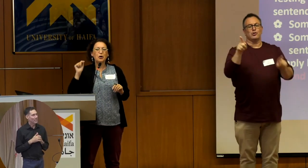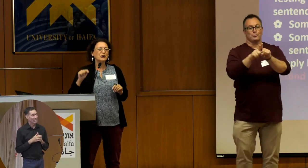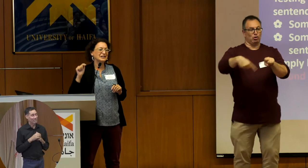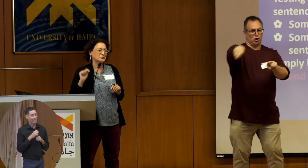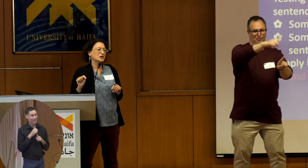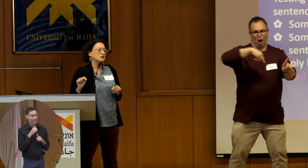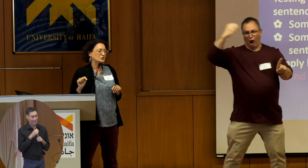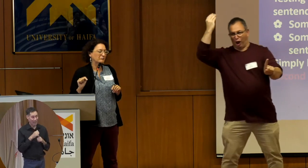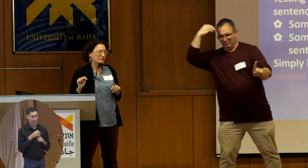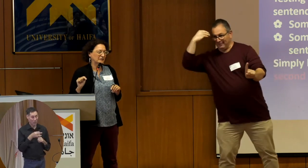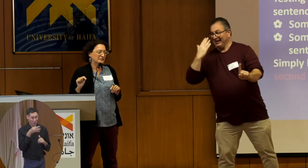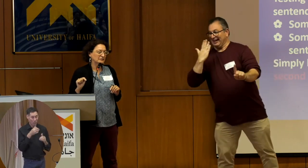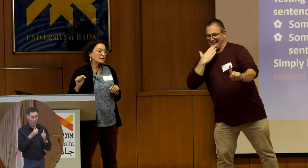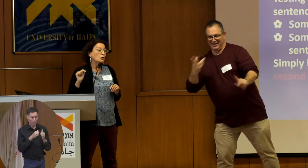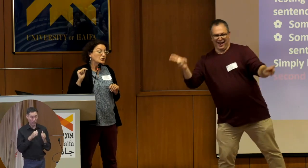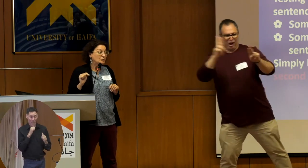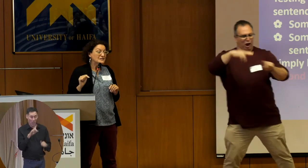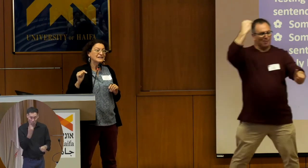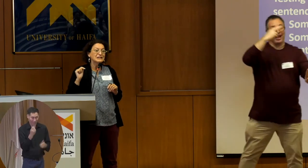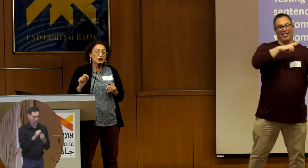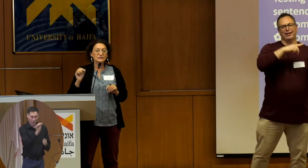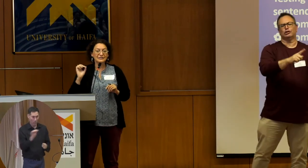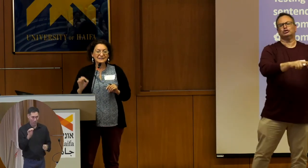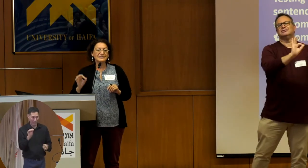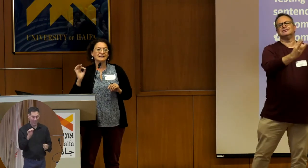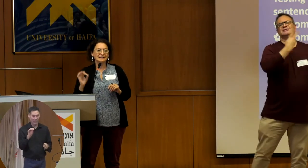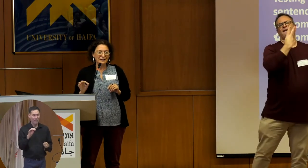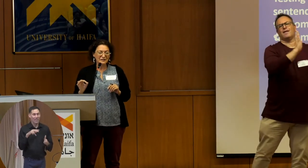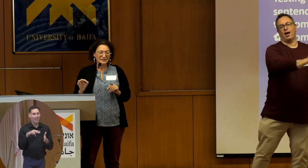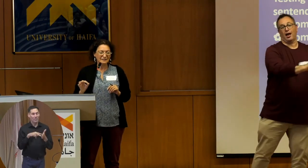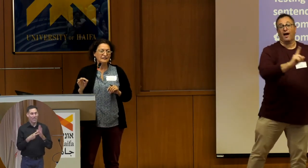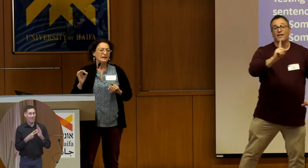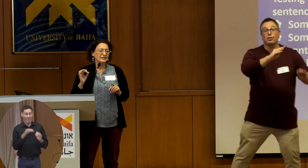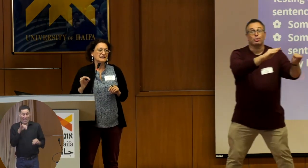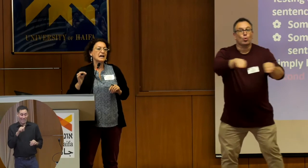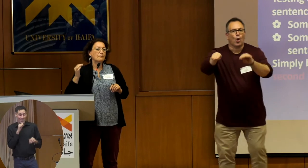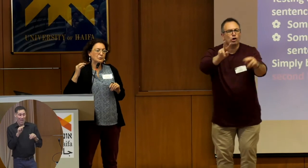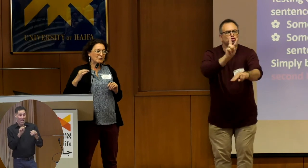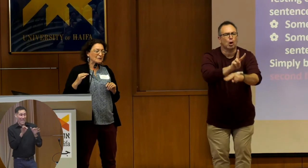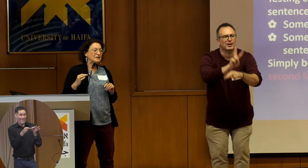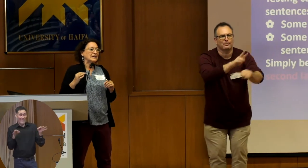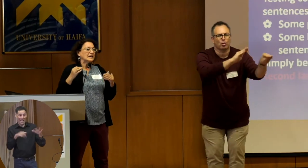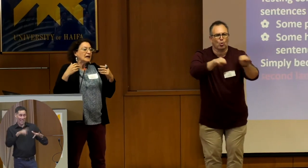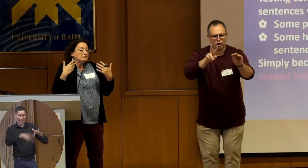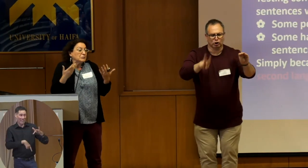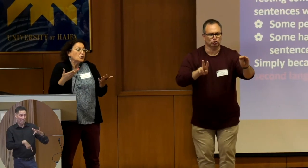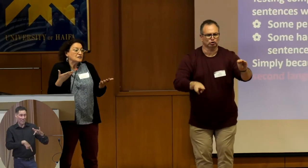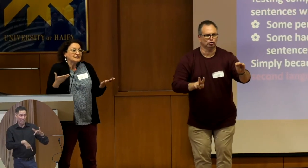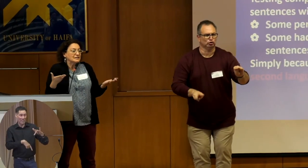only in structures of movement. Which means that it's not a syntactic deficit. It is a problem because it's